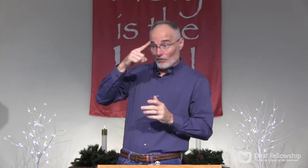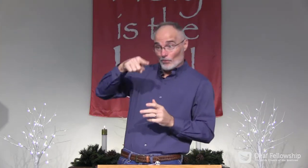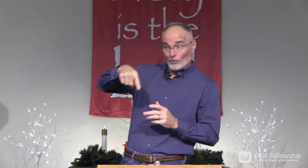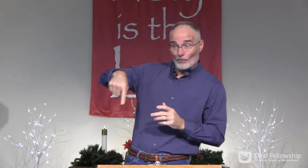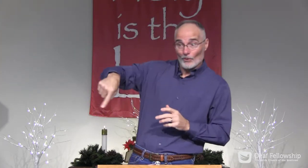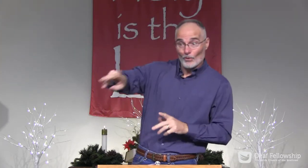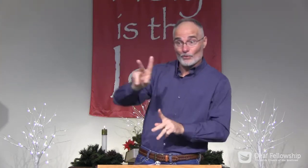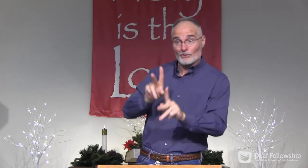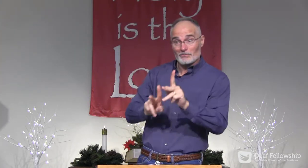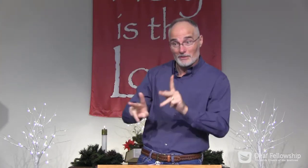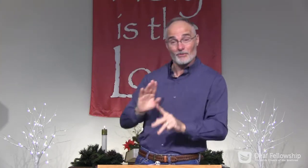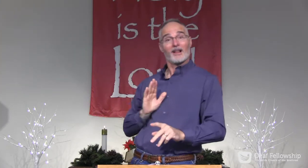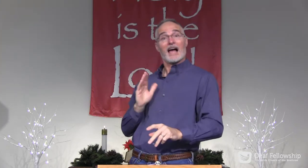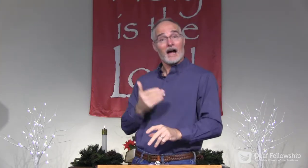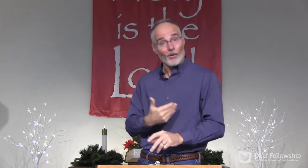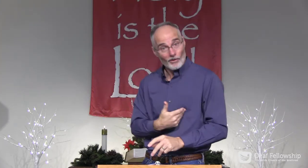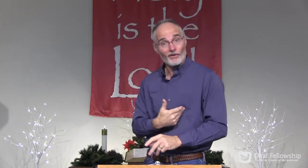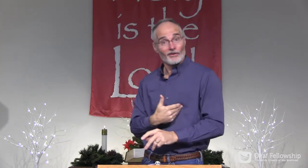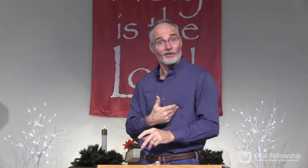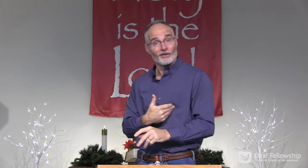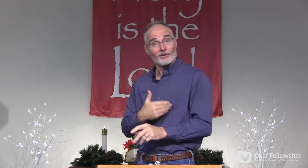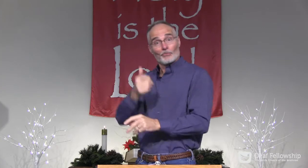We can enjoy the Messiah.